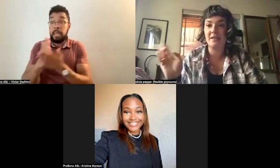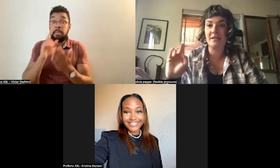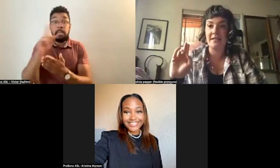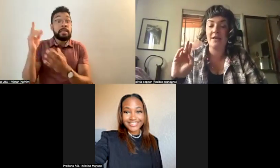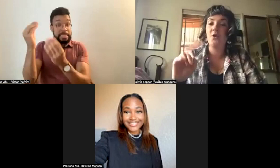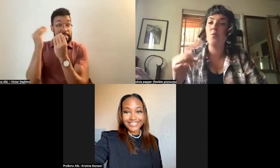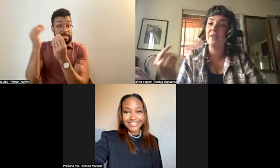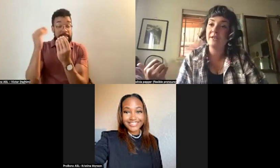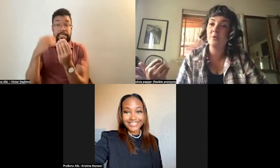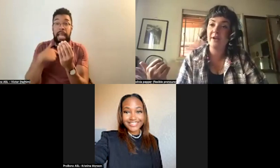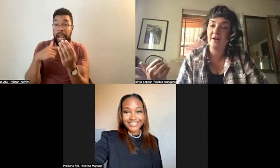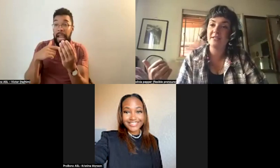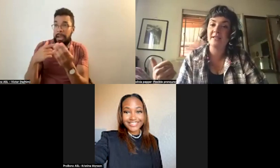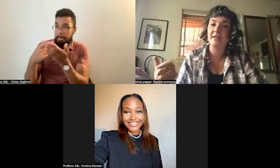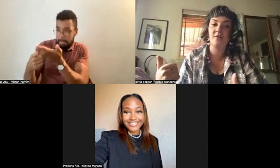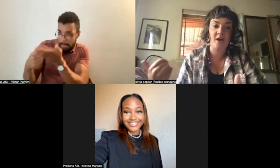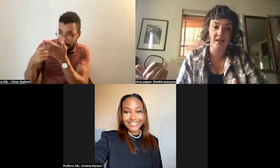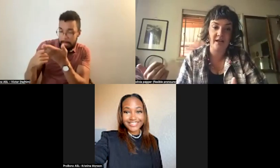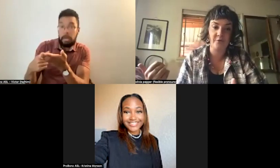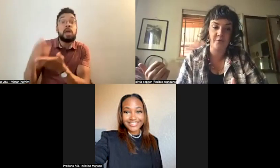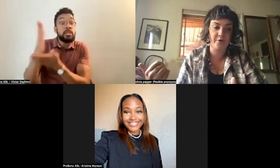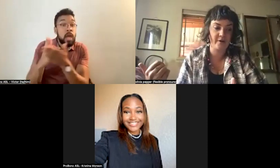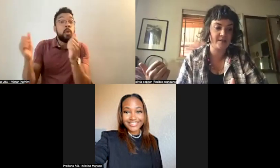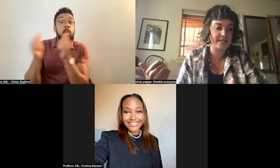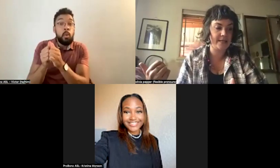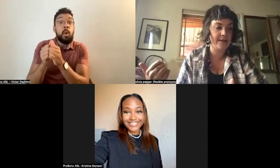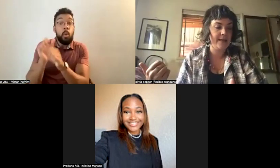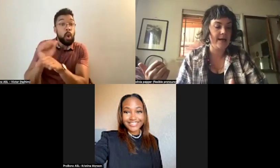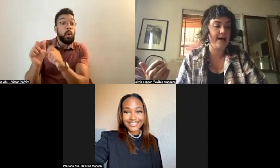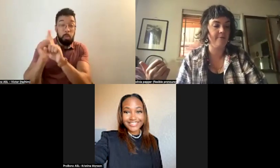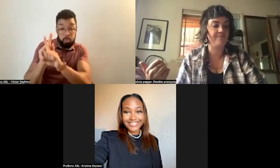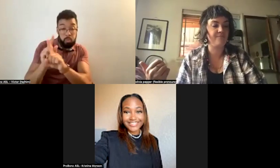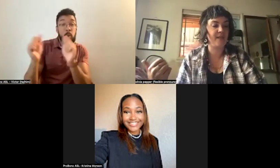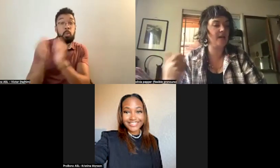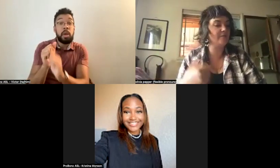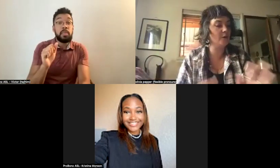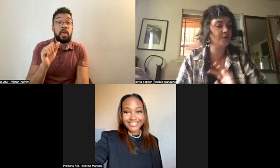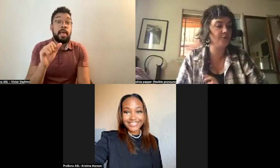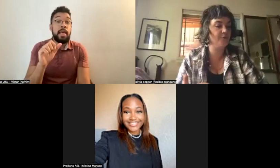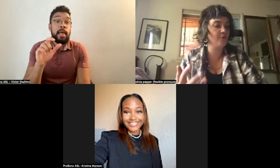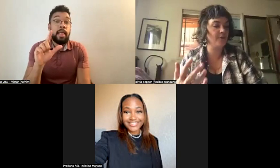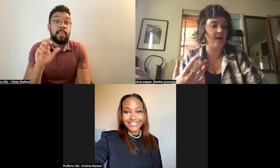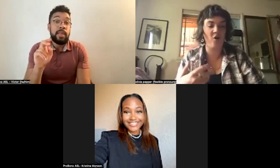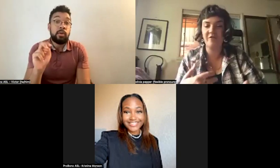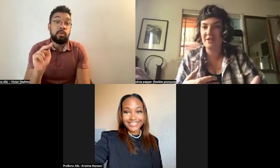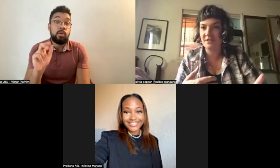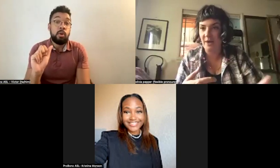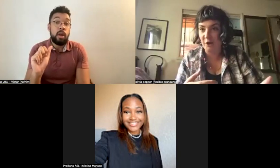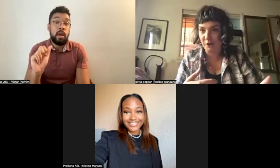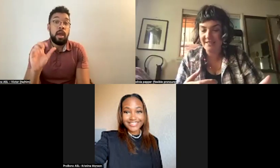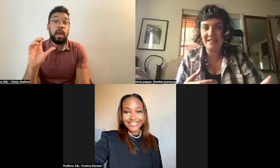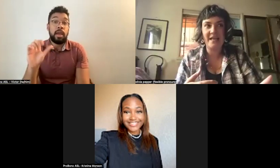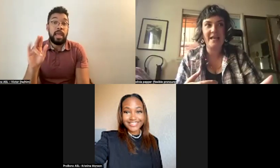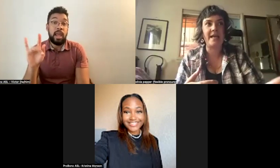directly with Leonora Carrington or Alejandro Jodorowsky, and I've looked through, yeah, all of these